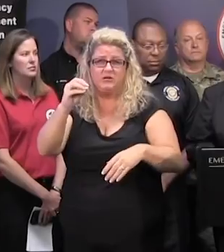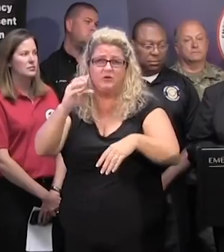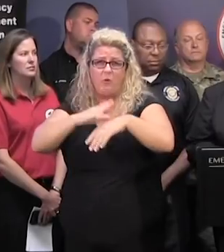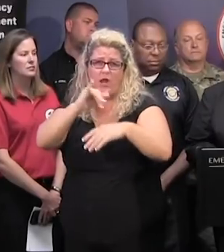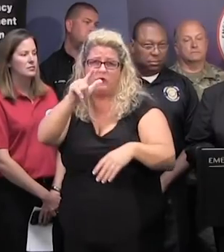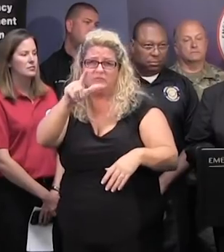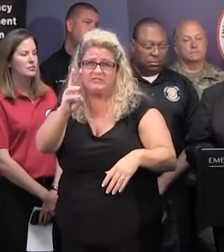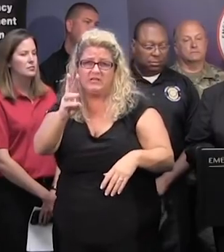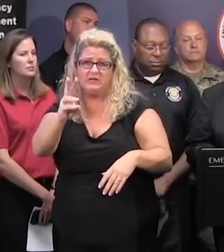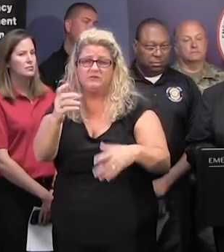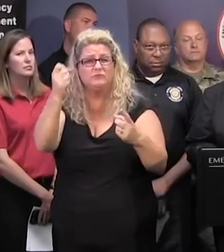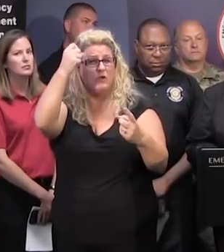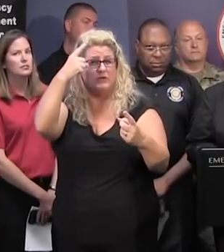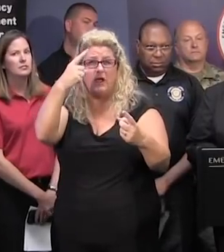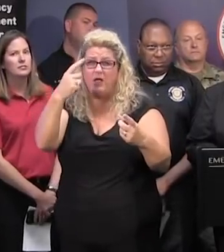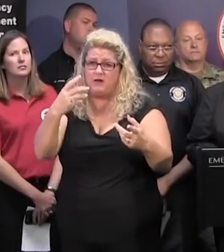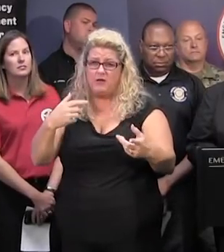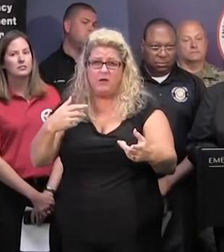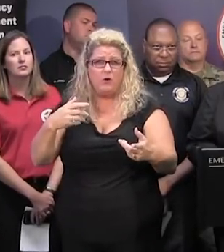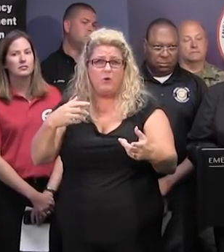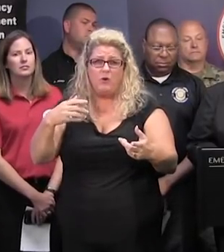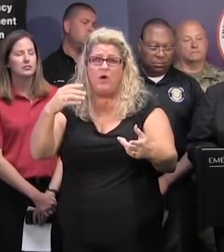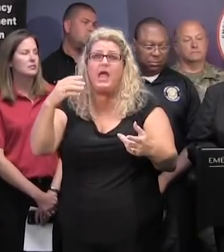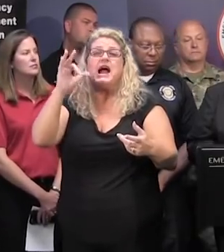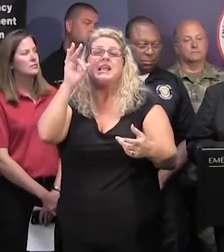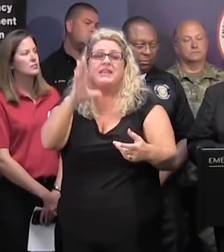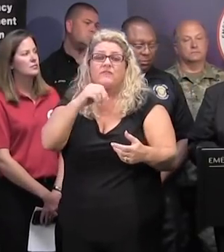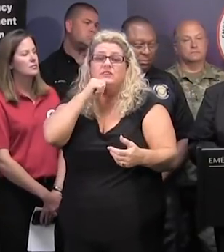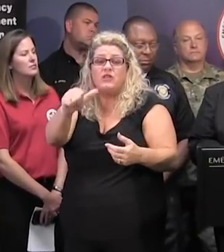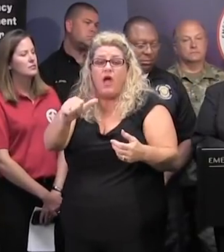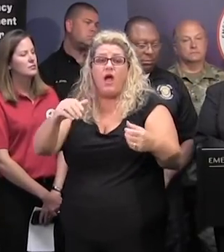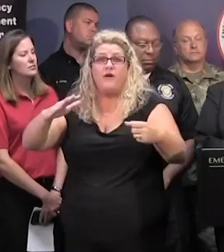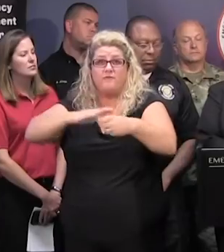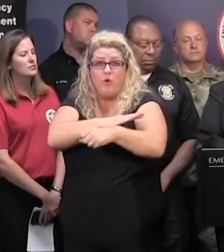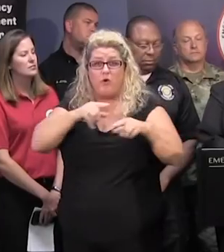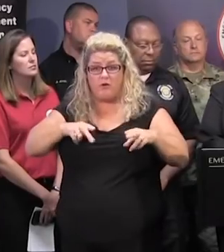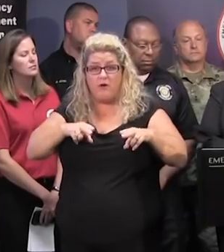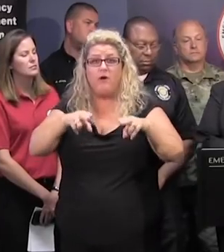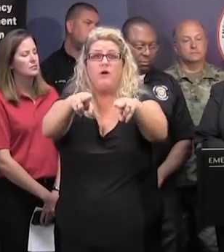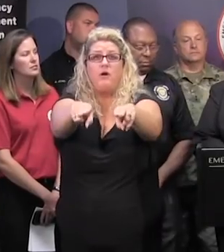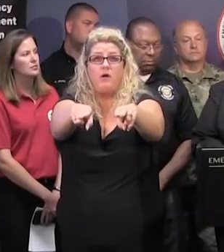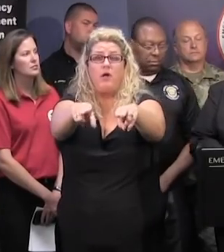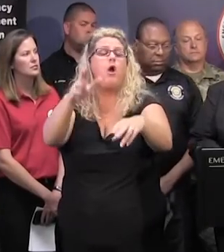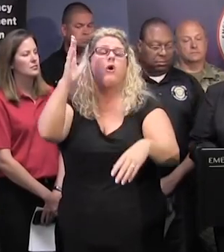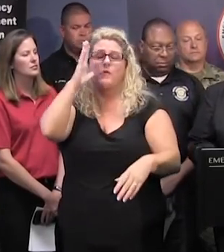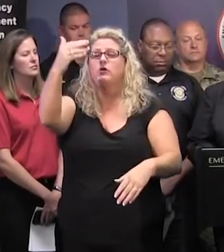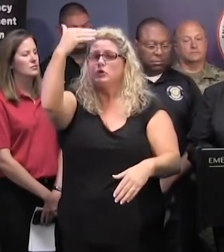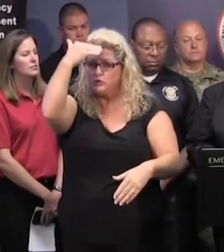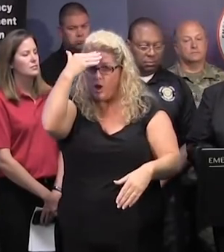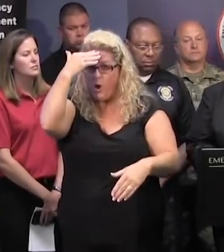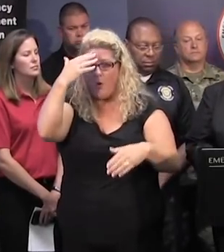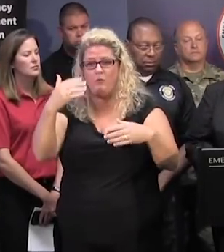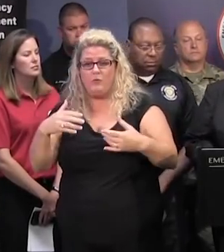Without that reversal in place, we believe that we would have had a lot of congestion and slow-moving traffic on I-26, both Tuesday and